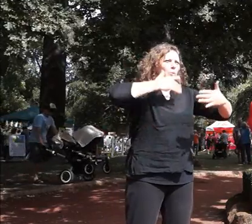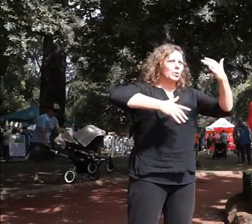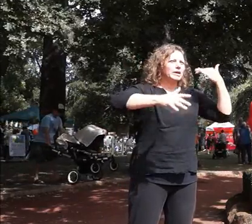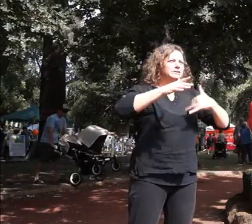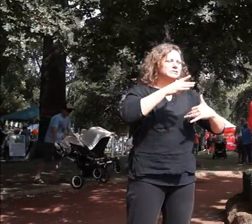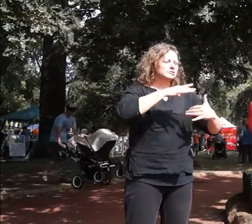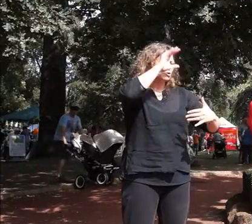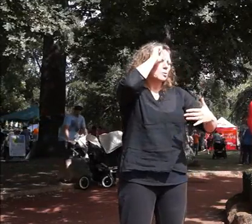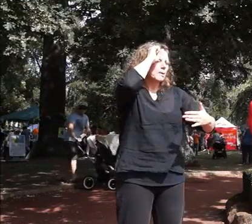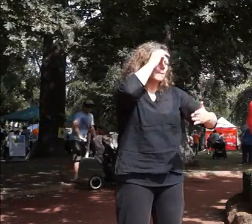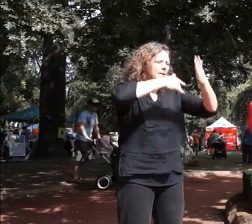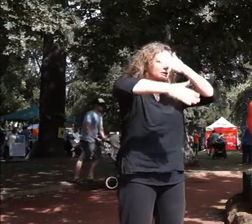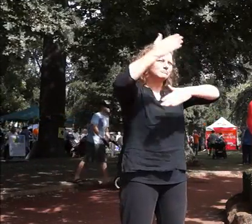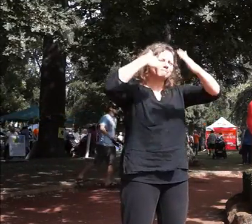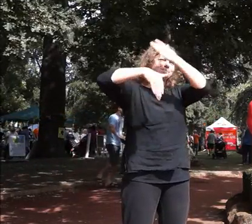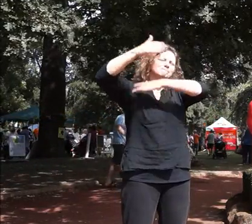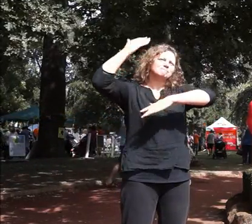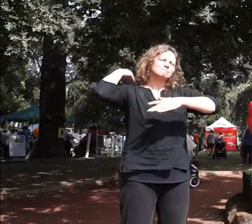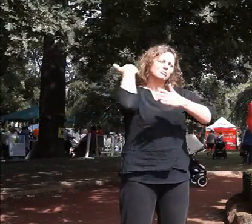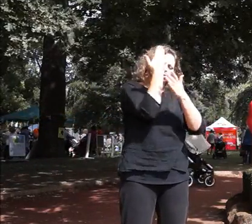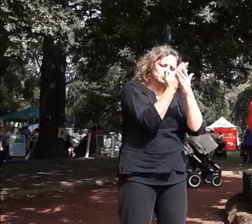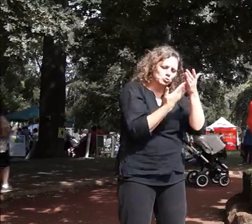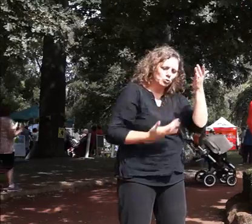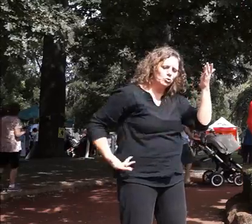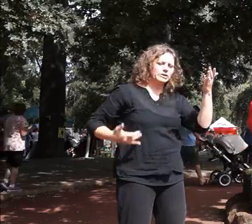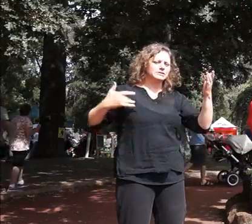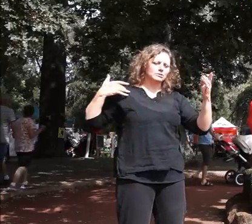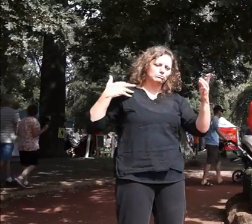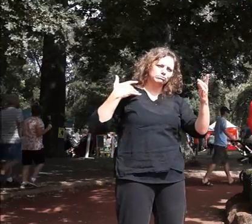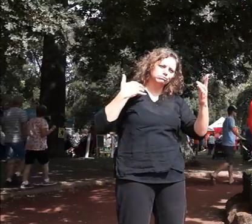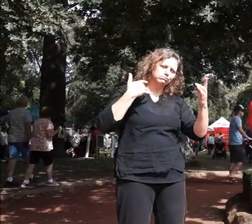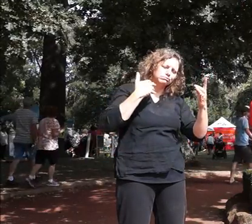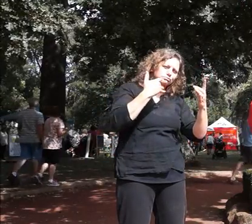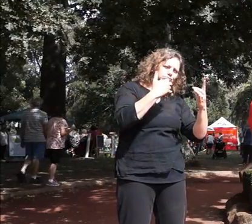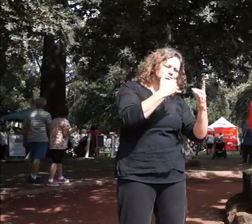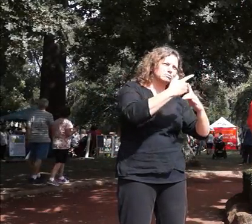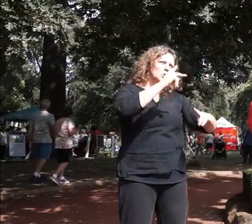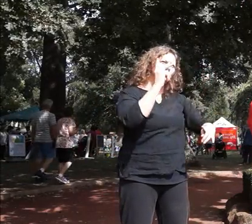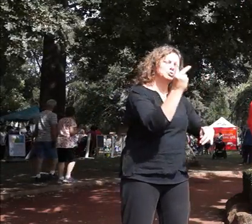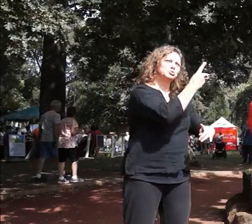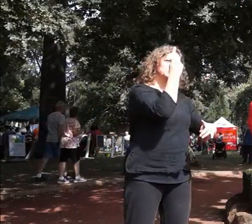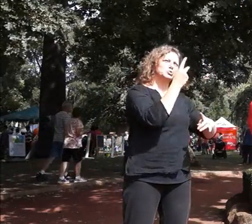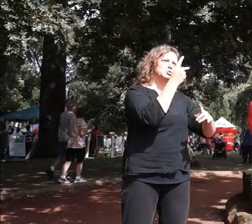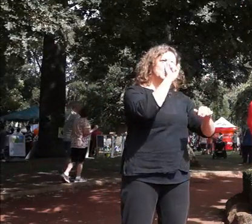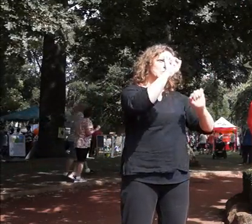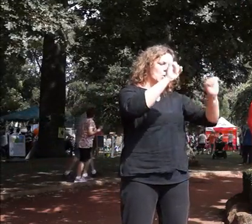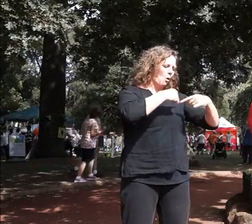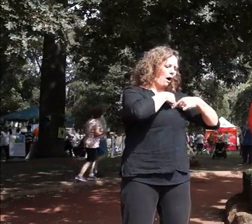heroic deeds that fable dilates, the two of you, whose mighty hearts have decided so many lesser fates.